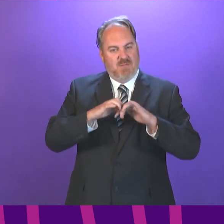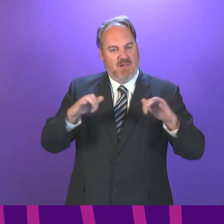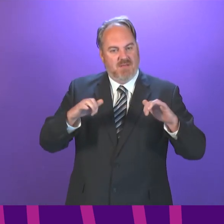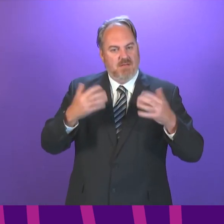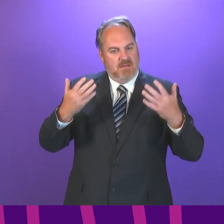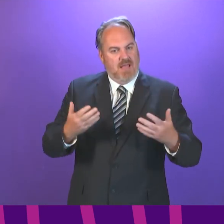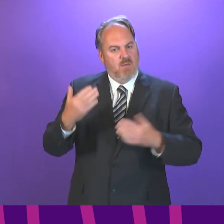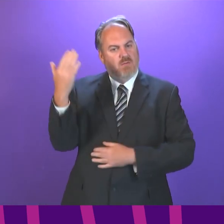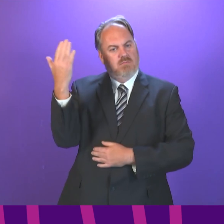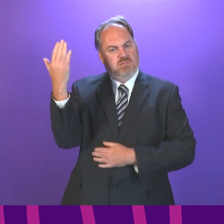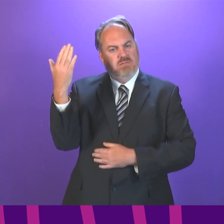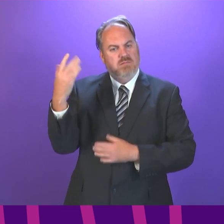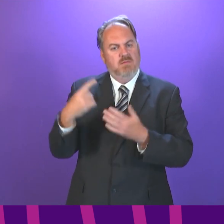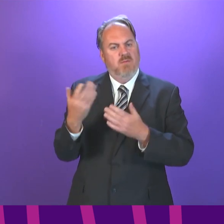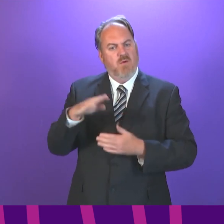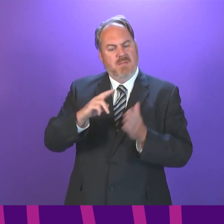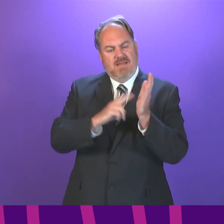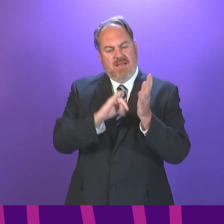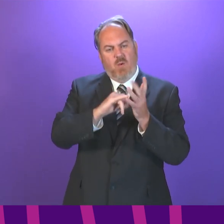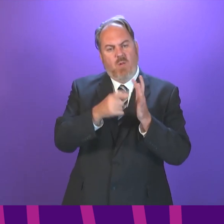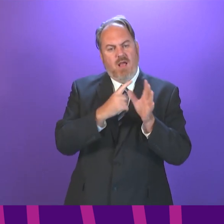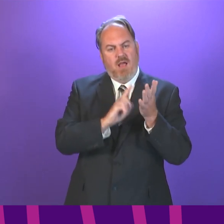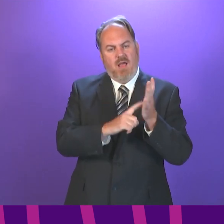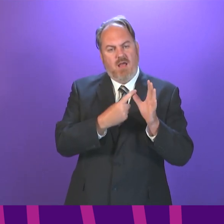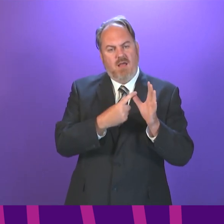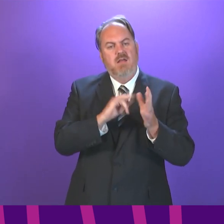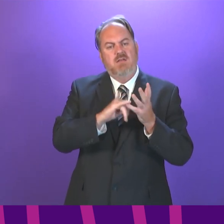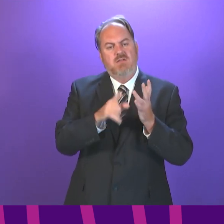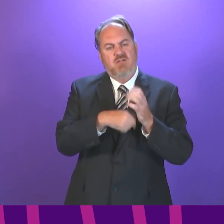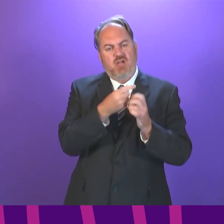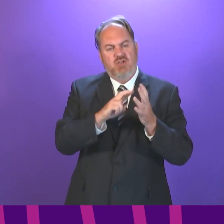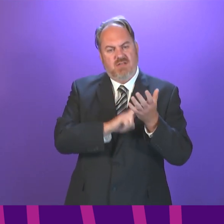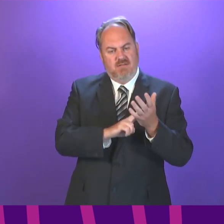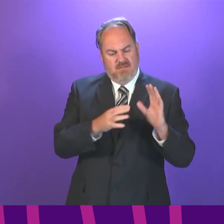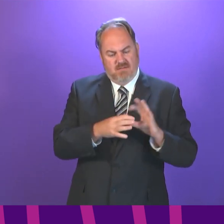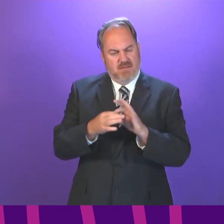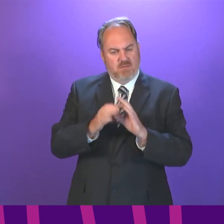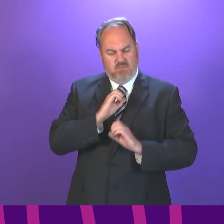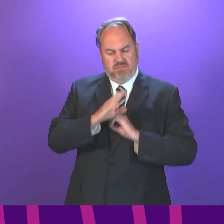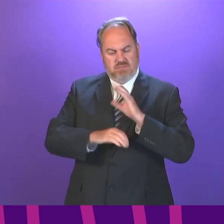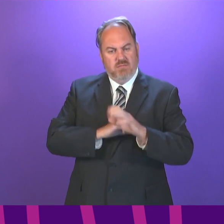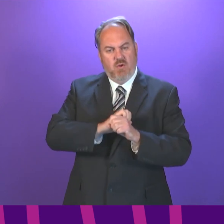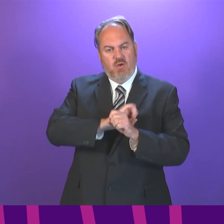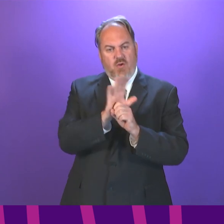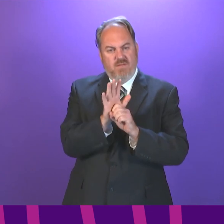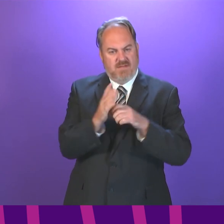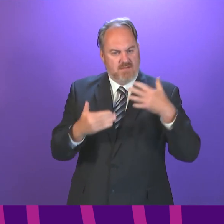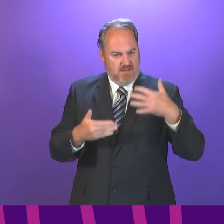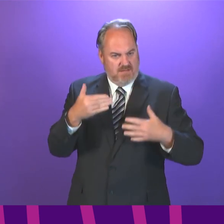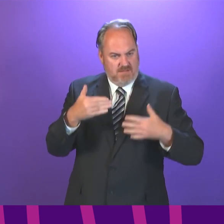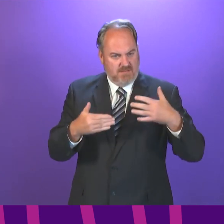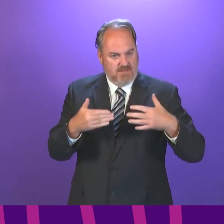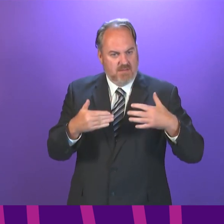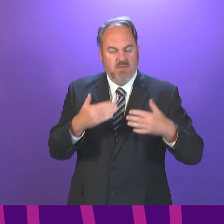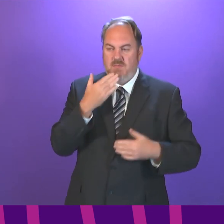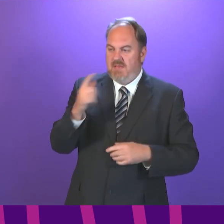Nicola Sturgeon on the COVID-19 update. The First Minister will take questions at the end of her statement, and so there should